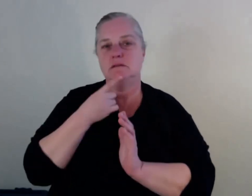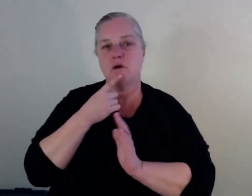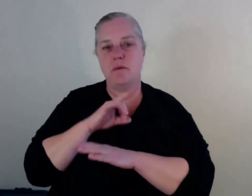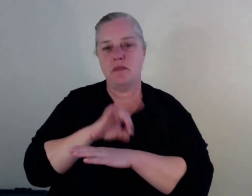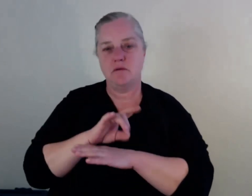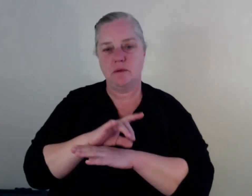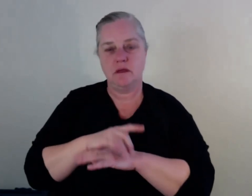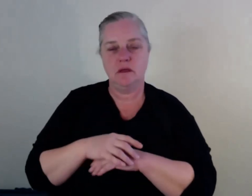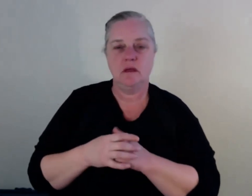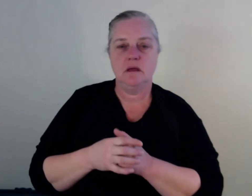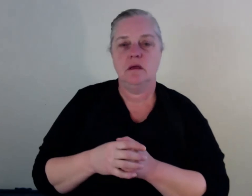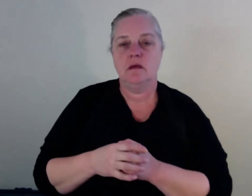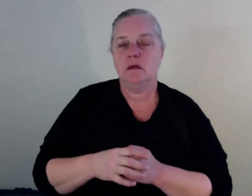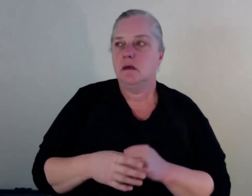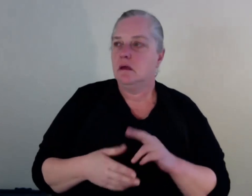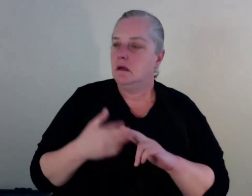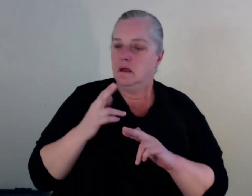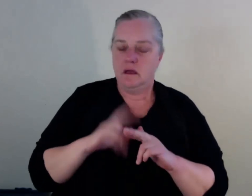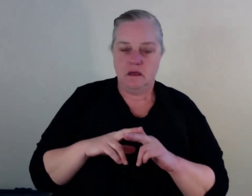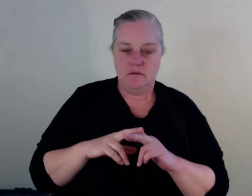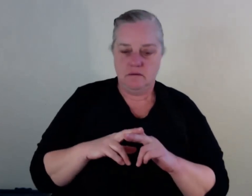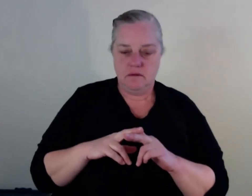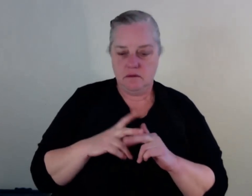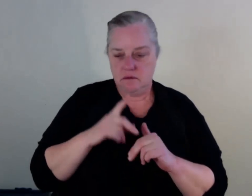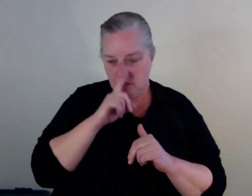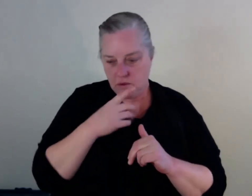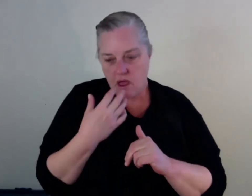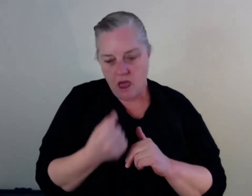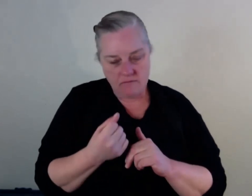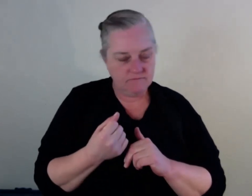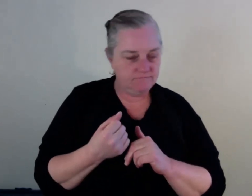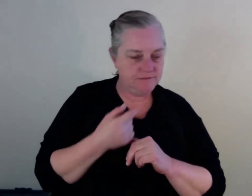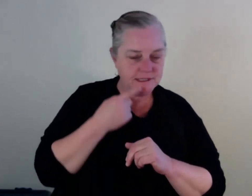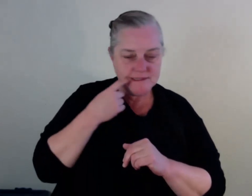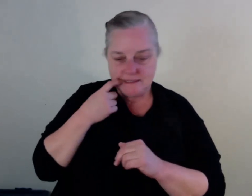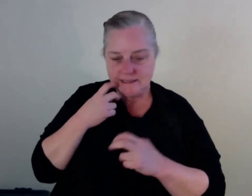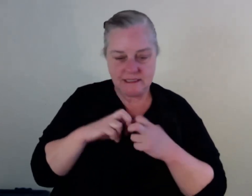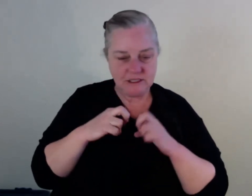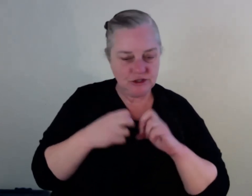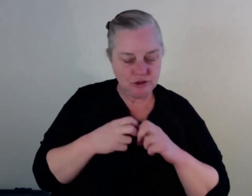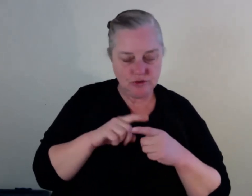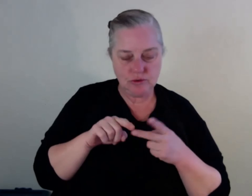addiction issues or if they've been through the system, it's like survival at first. And then fighting stigma of people.